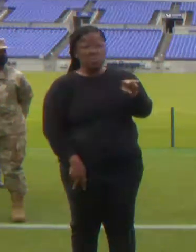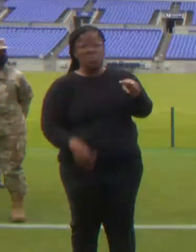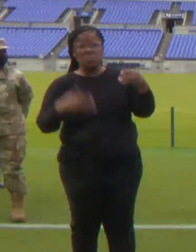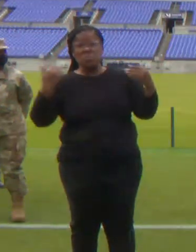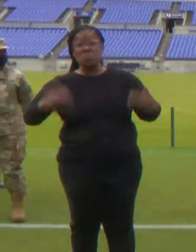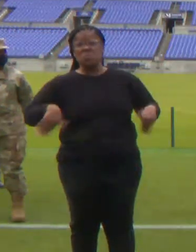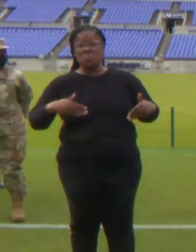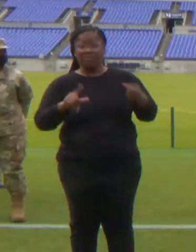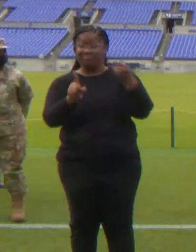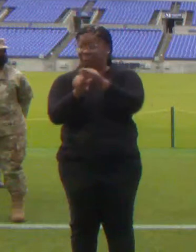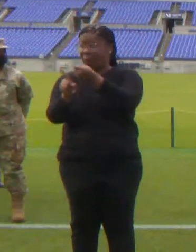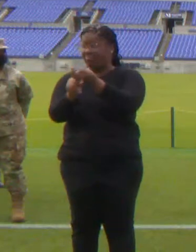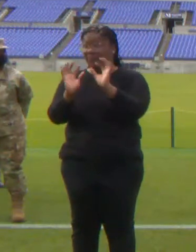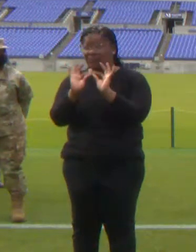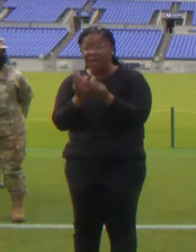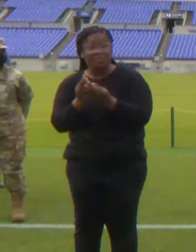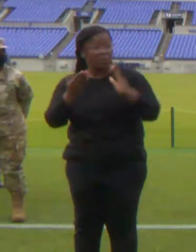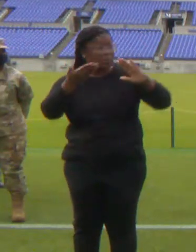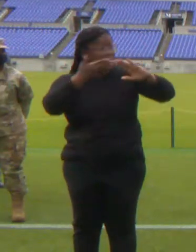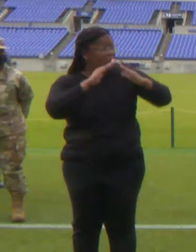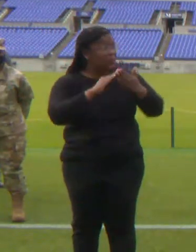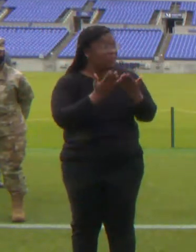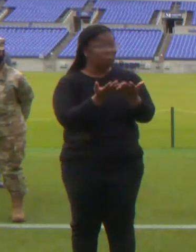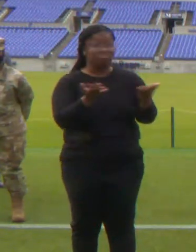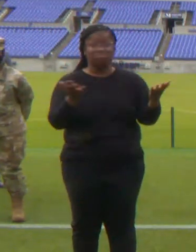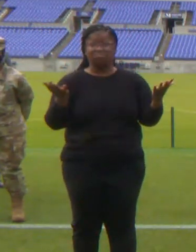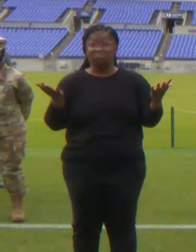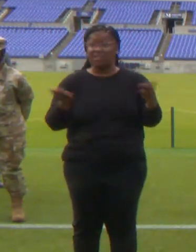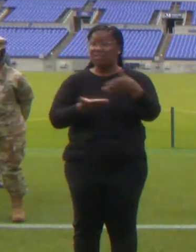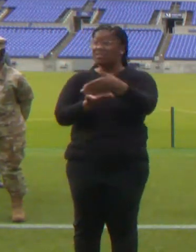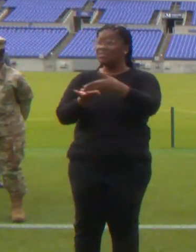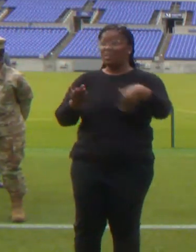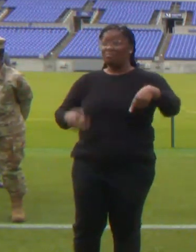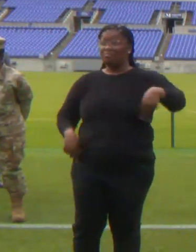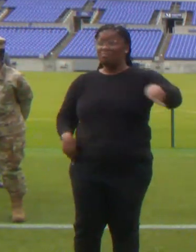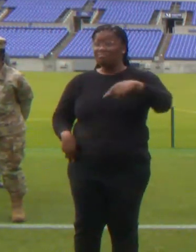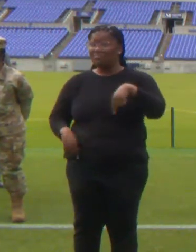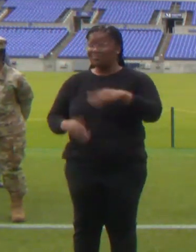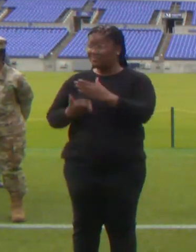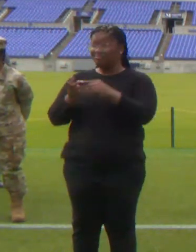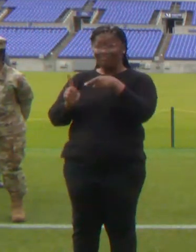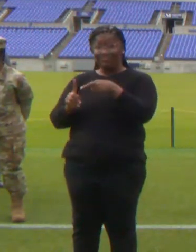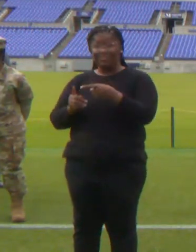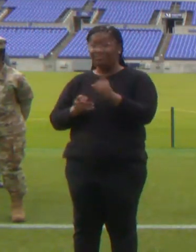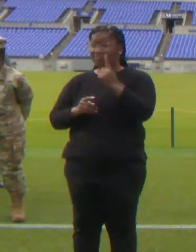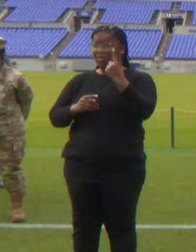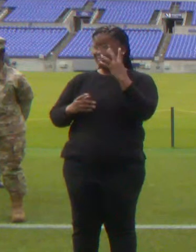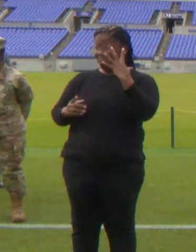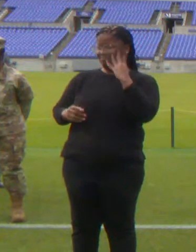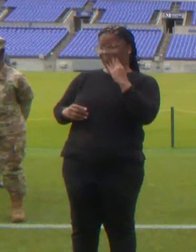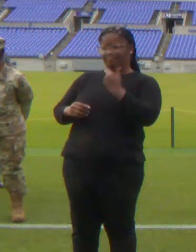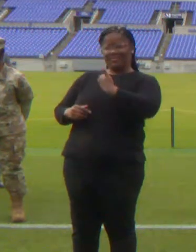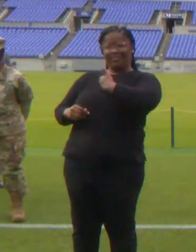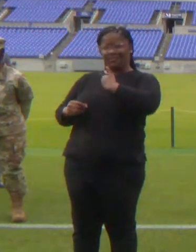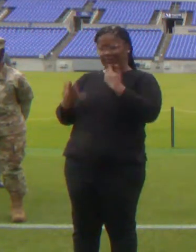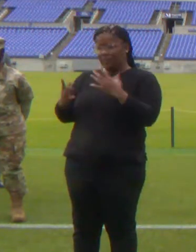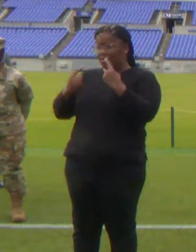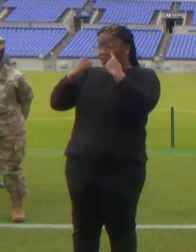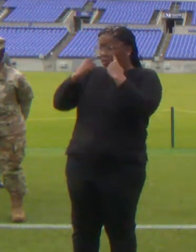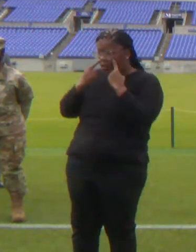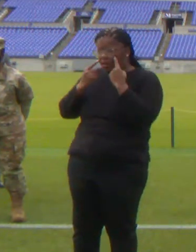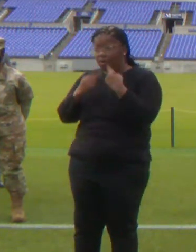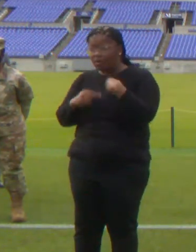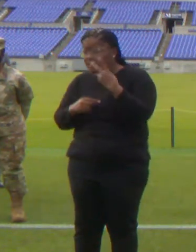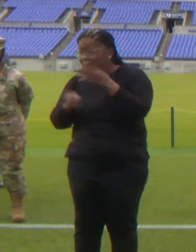Some of you have shared your first-hand experiences watching loved ones battle the virus or